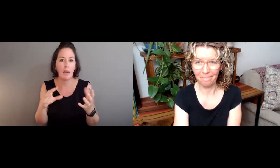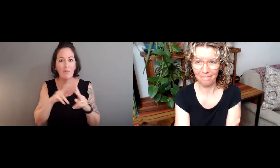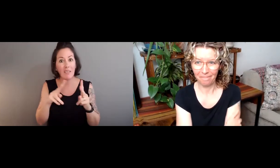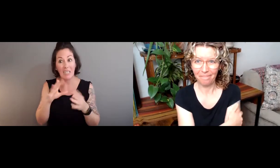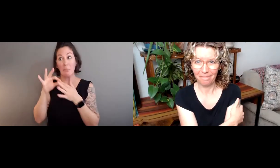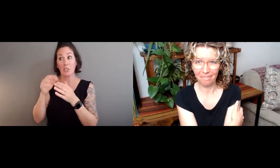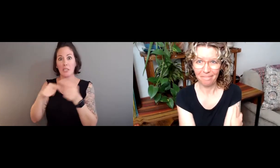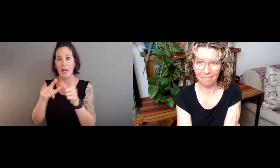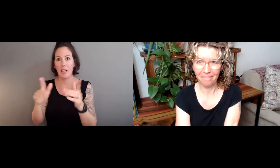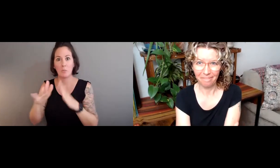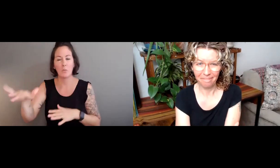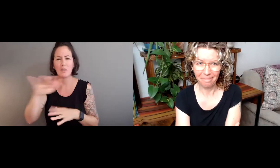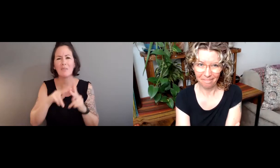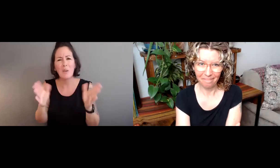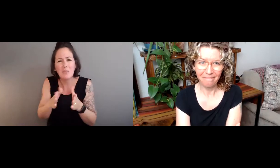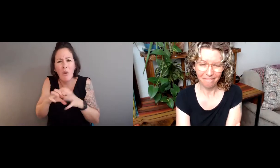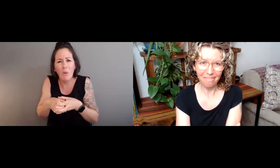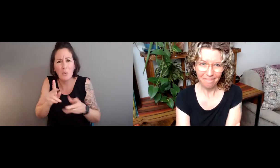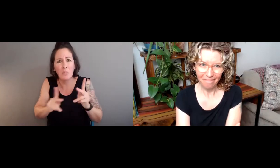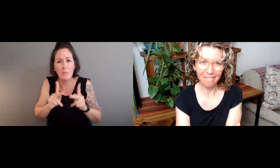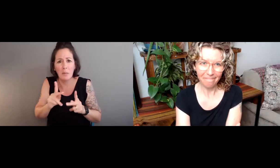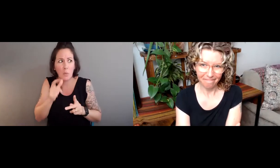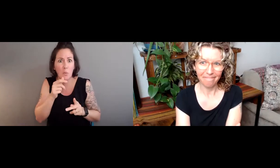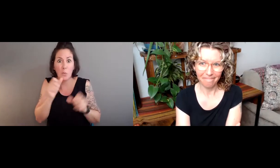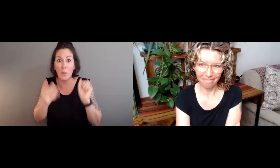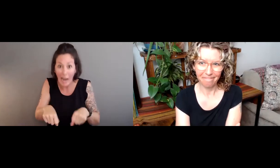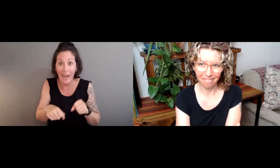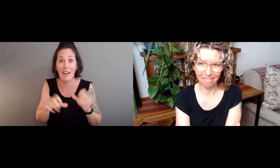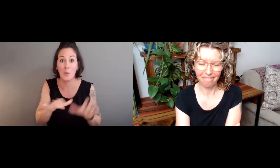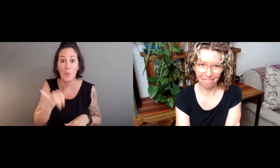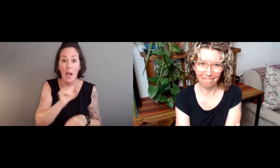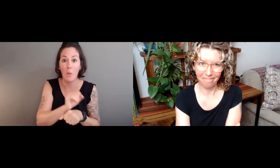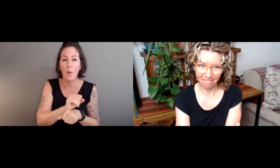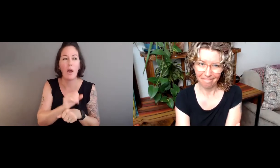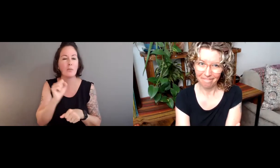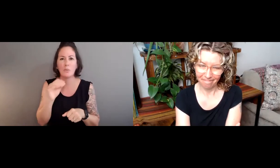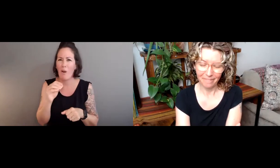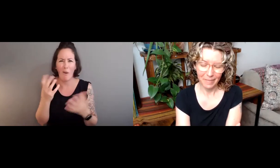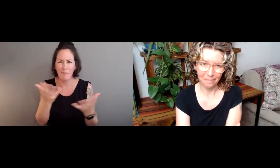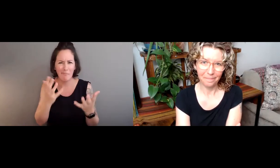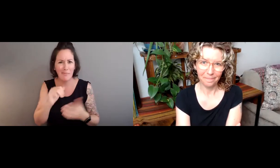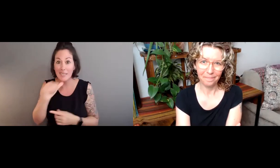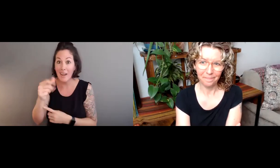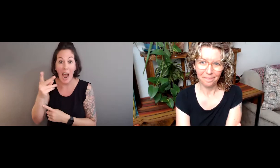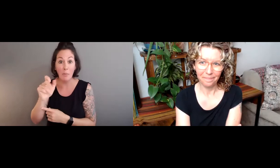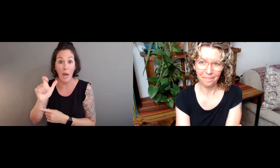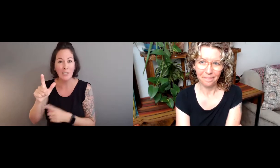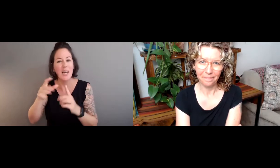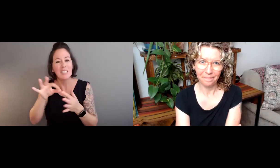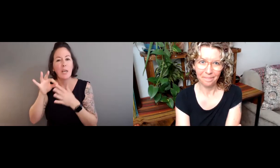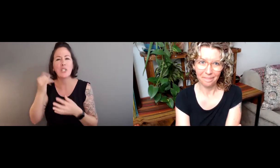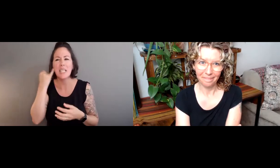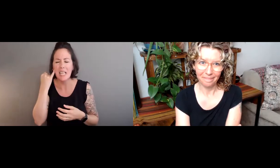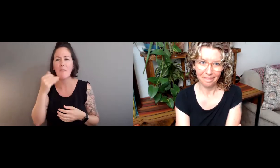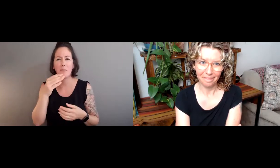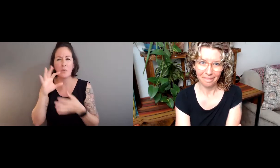And linguistics takes some very specific training. And language communities often are very small in terms of who can